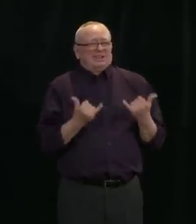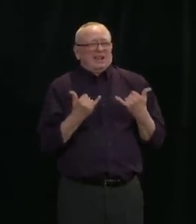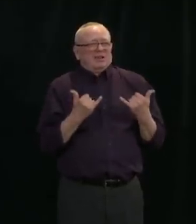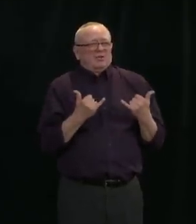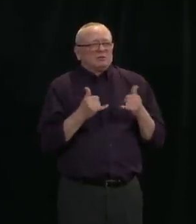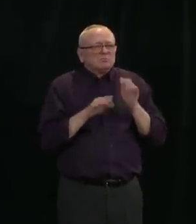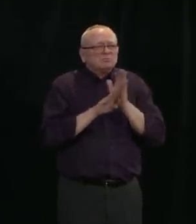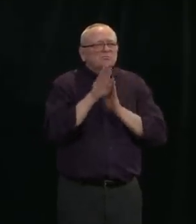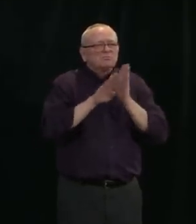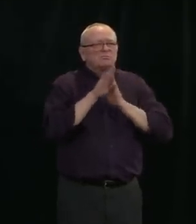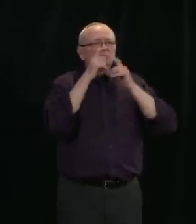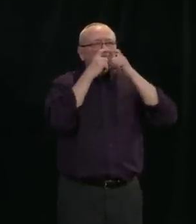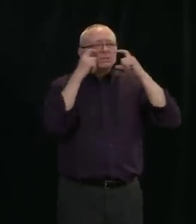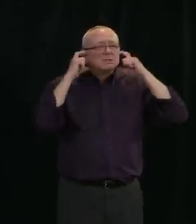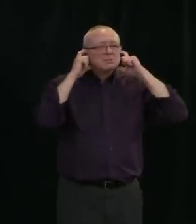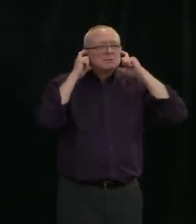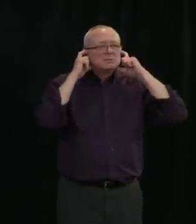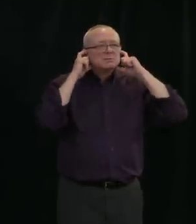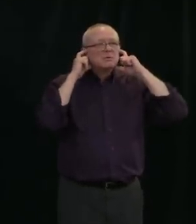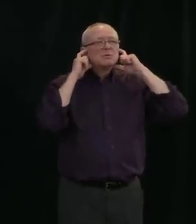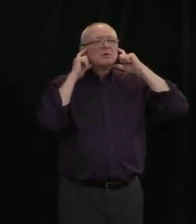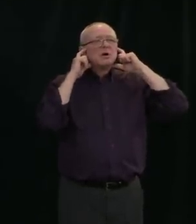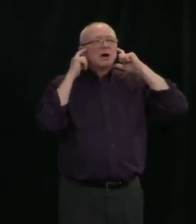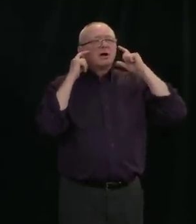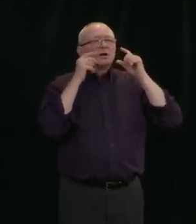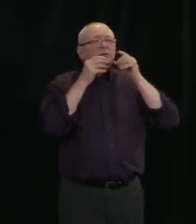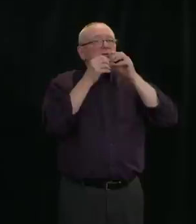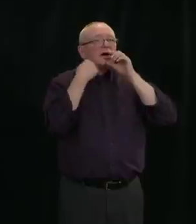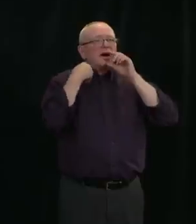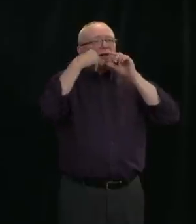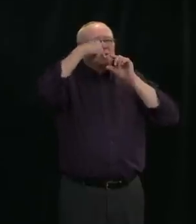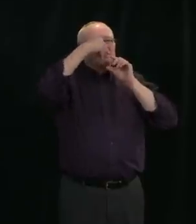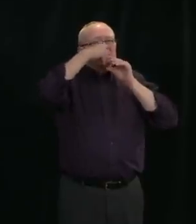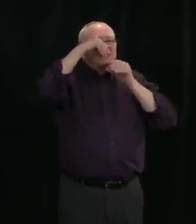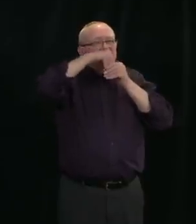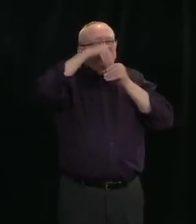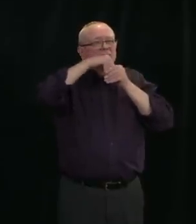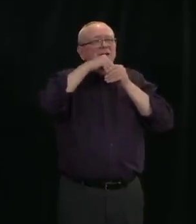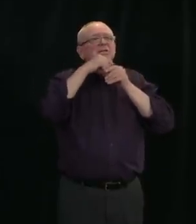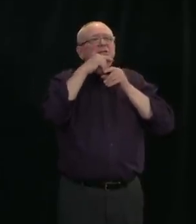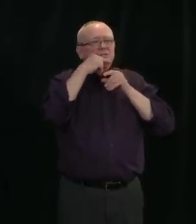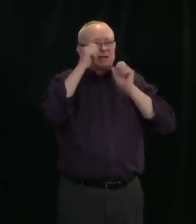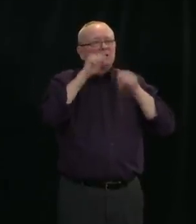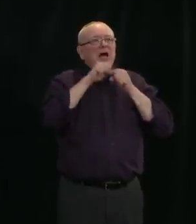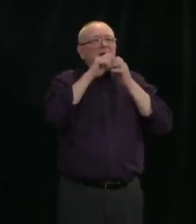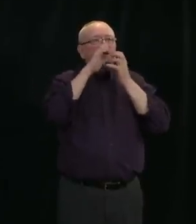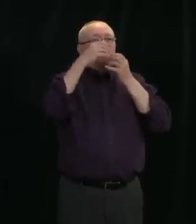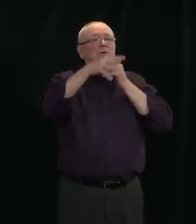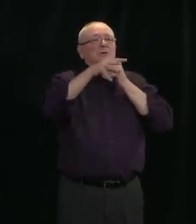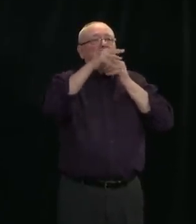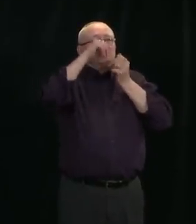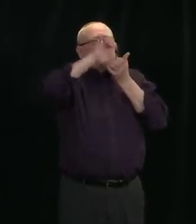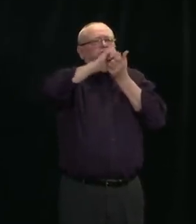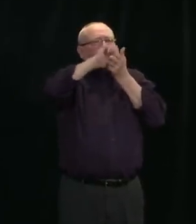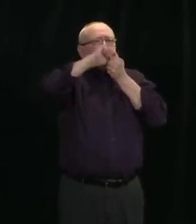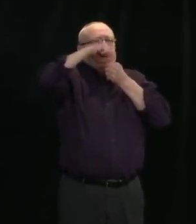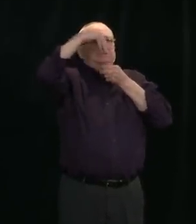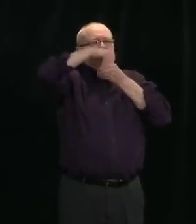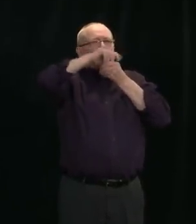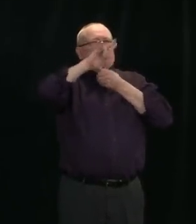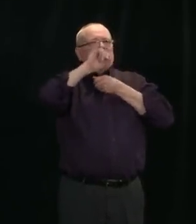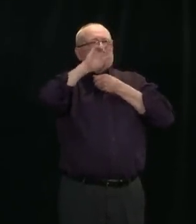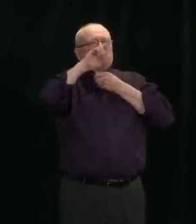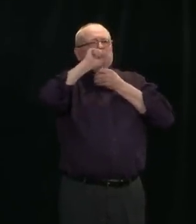Minister Madhu will offer more details about how every Albertan can help, but once again I want to repeat